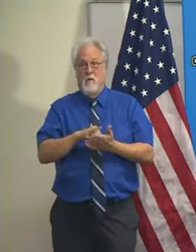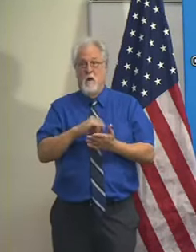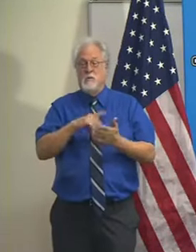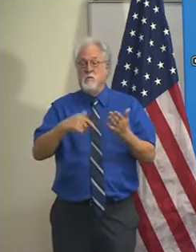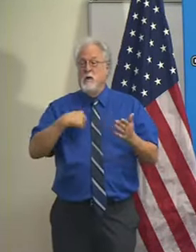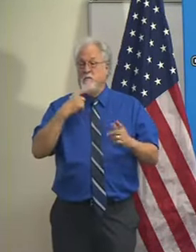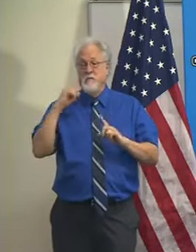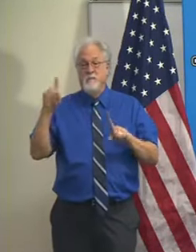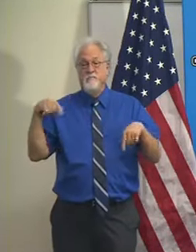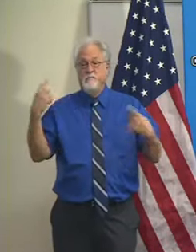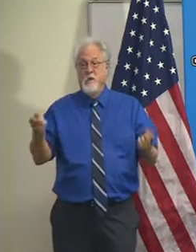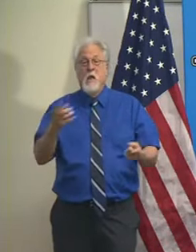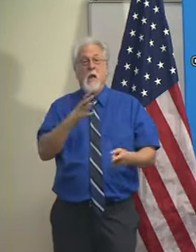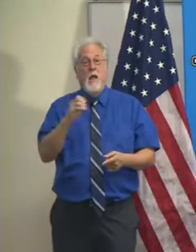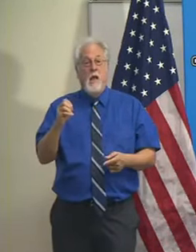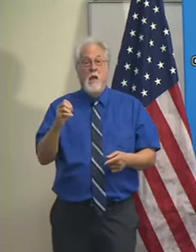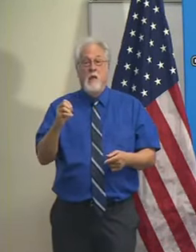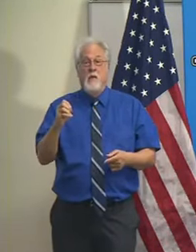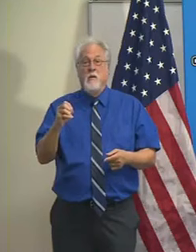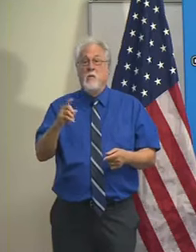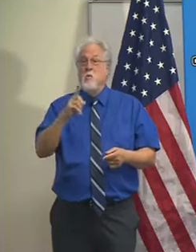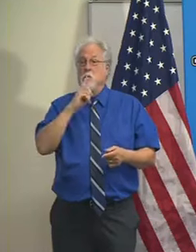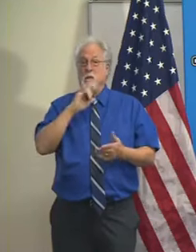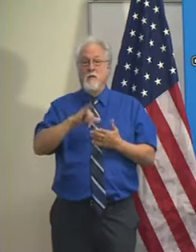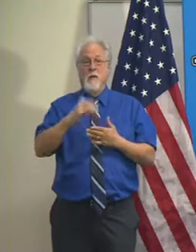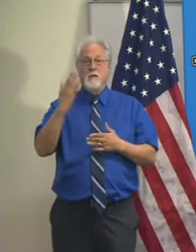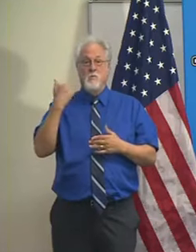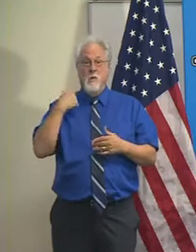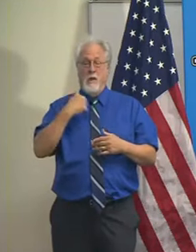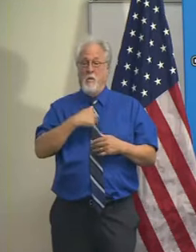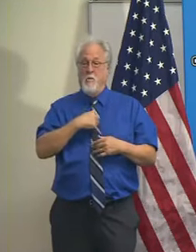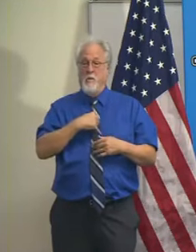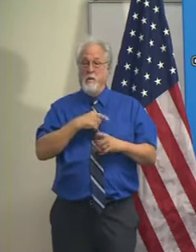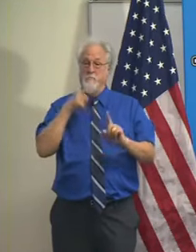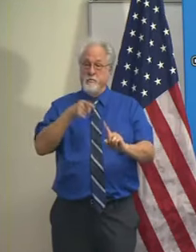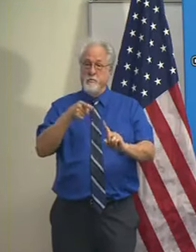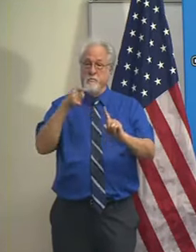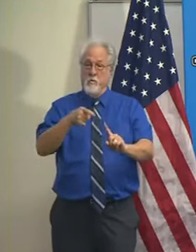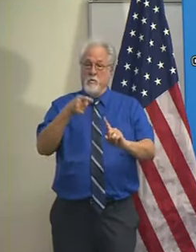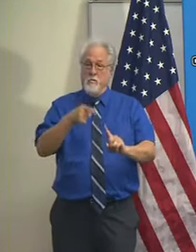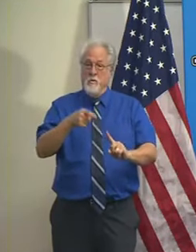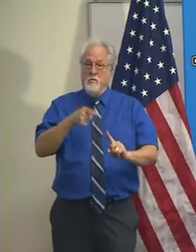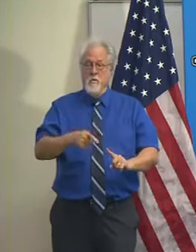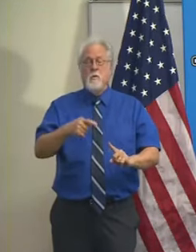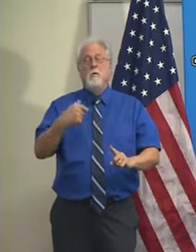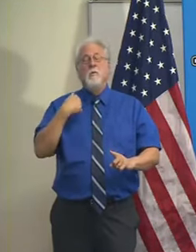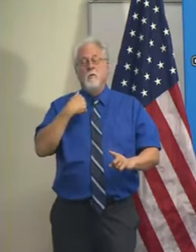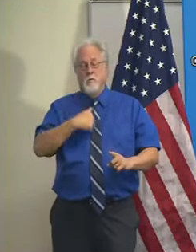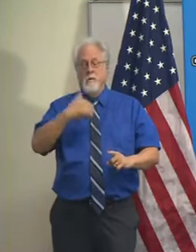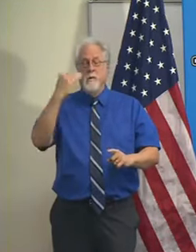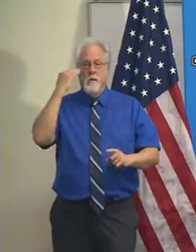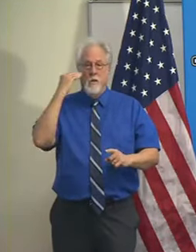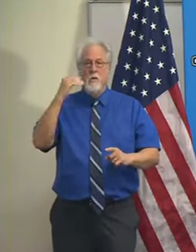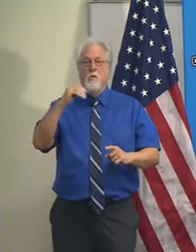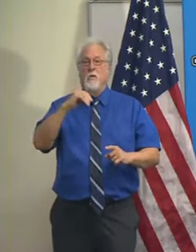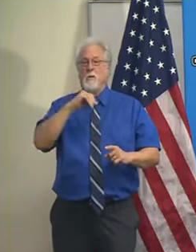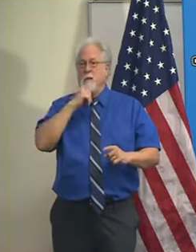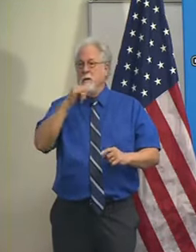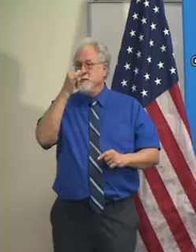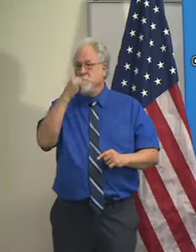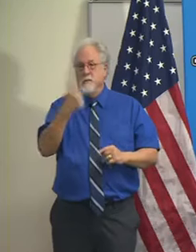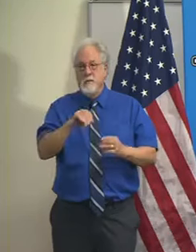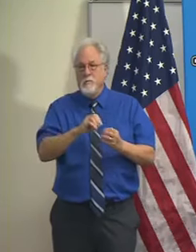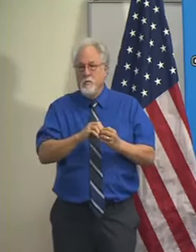said all along. And really, that's why we keep making the point. And we know this. It's not theory anymore.